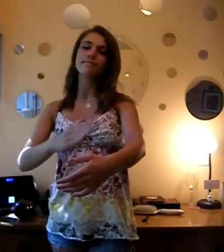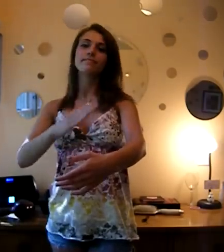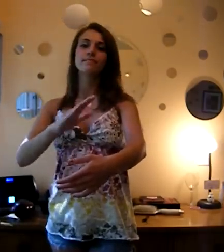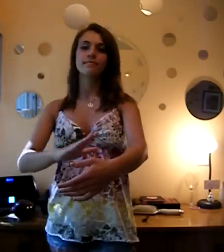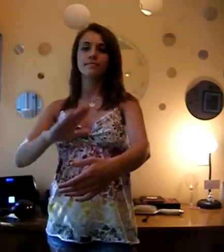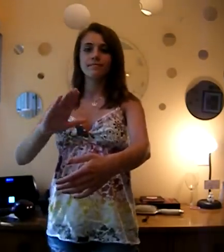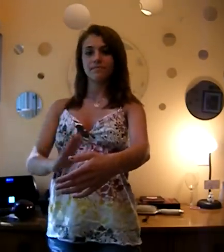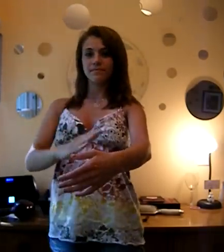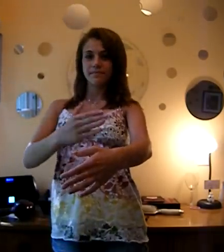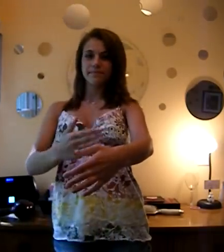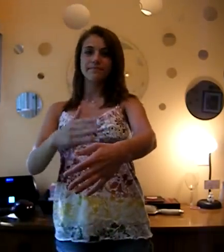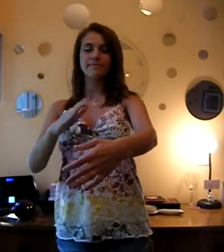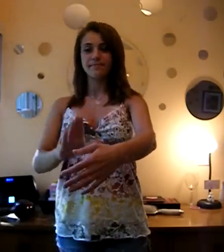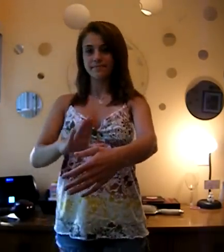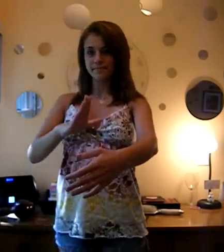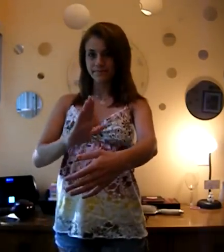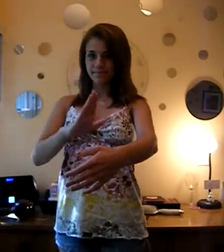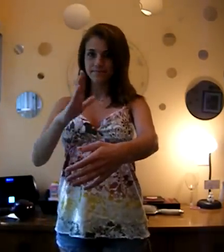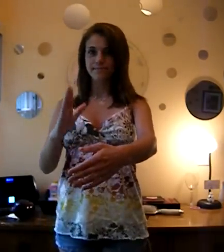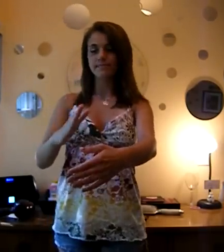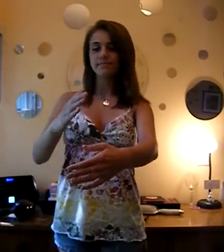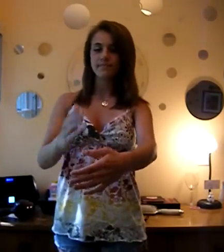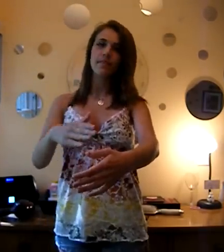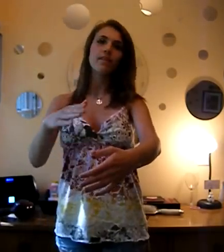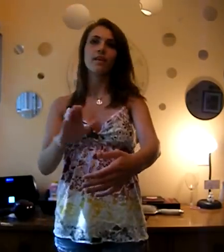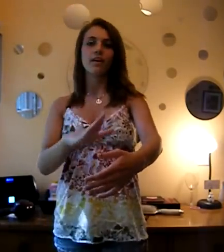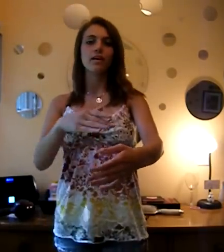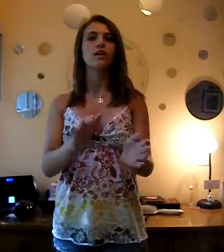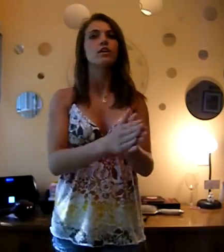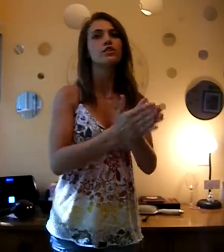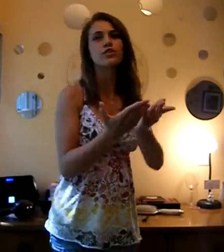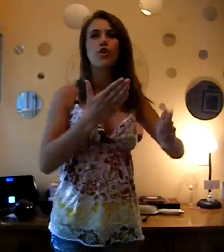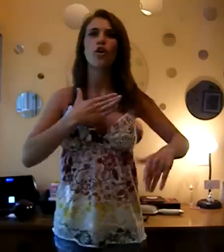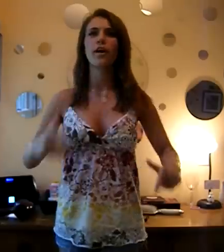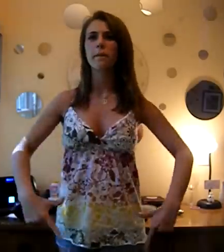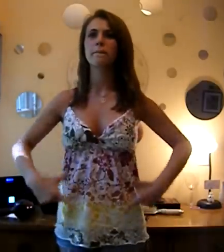Yeah, come on, this is a-T-T-G doctor and call us, get some.